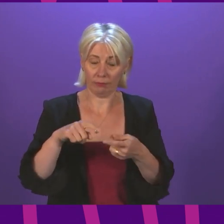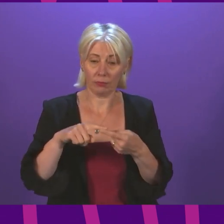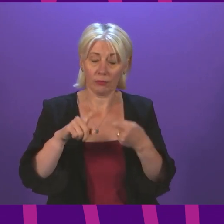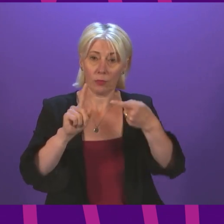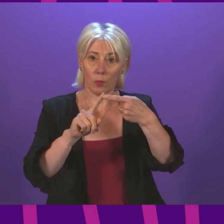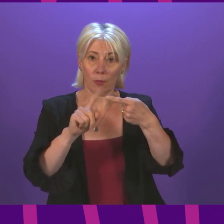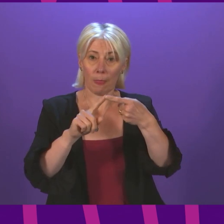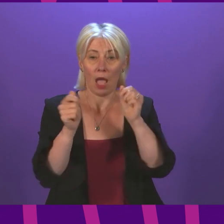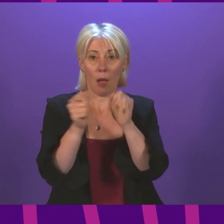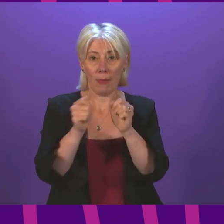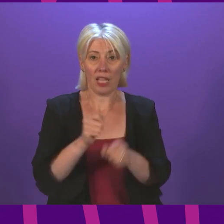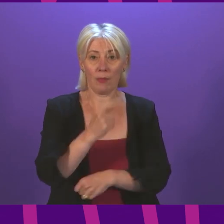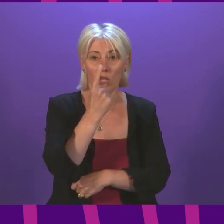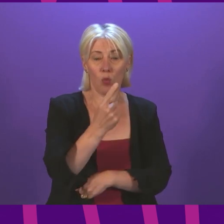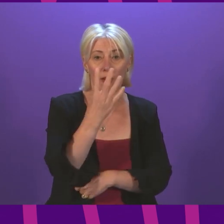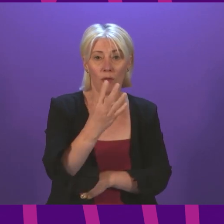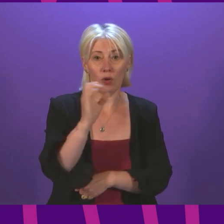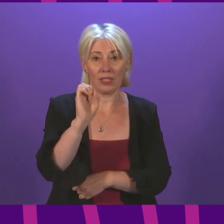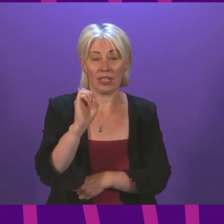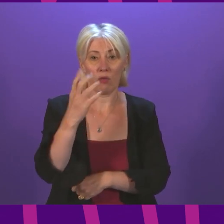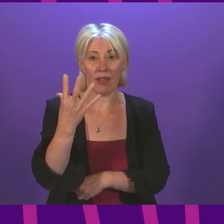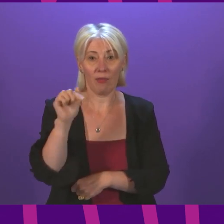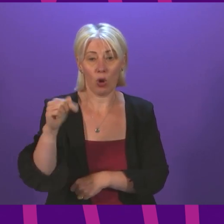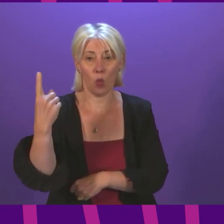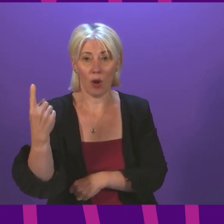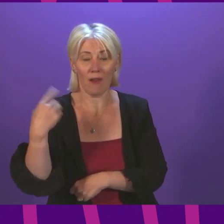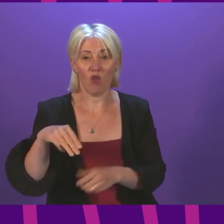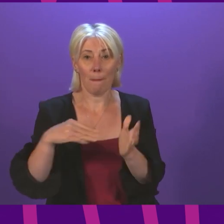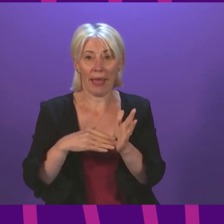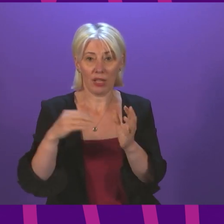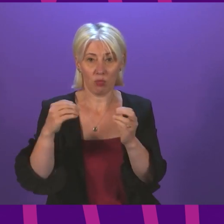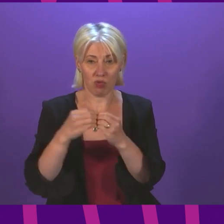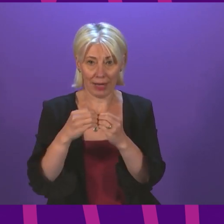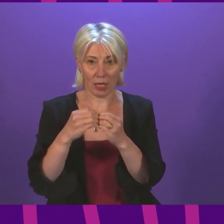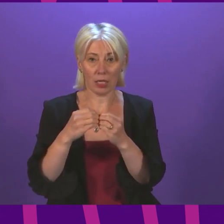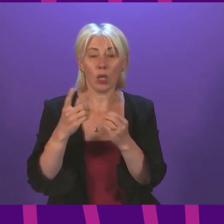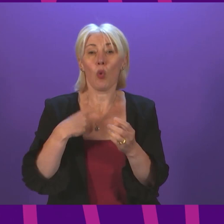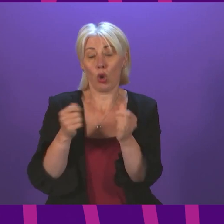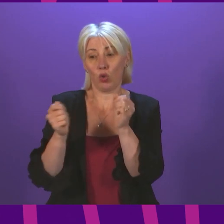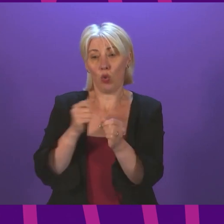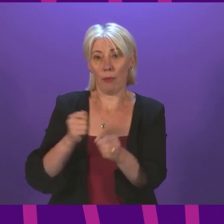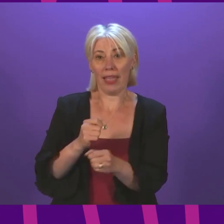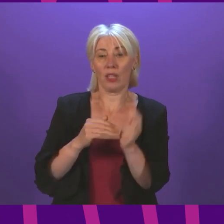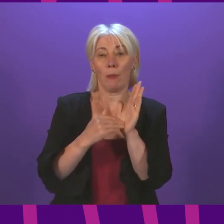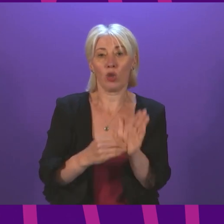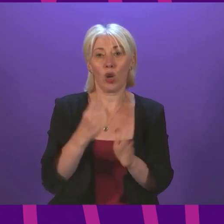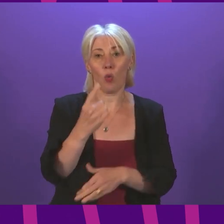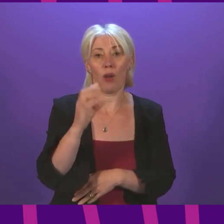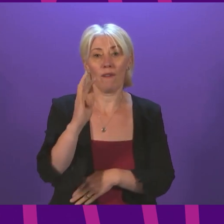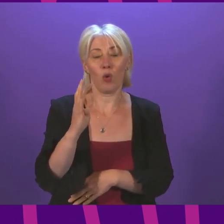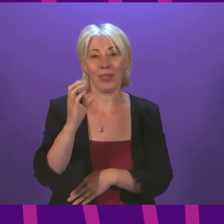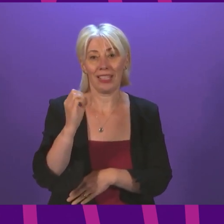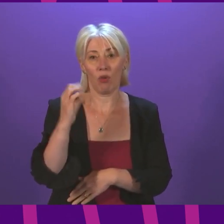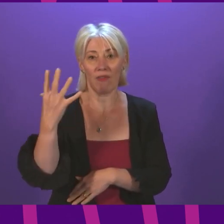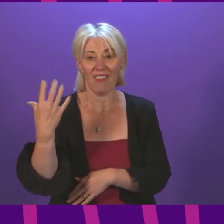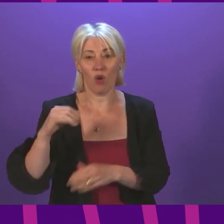first is that Amendment 1405.1 in the name of Miles Briggs, which seeks to amend Motion 1405 in the name